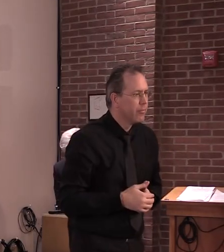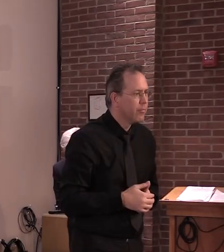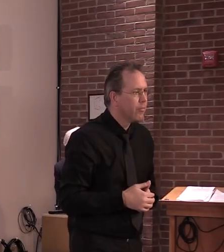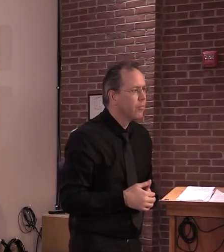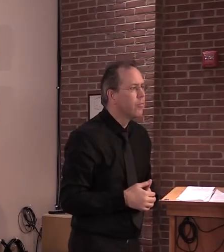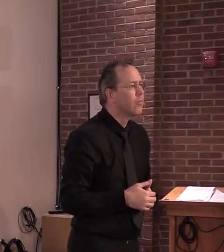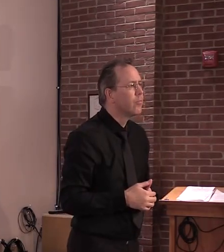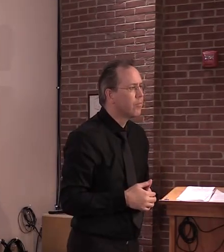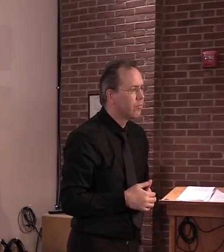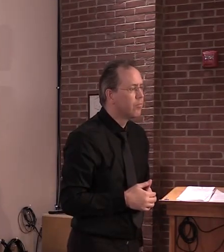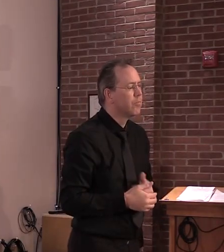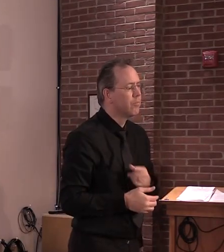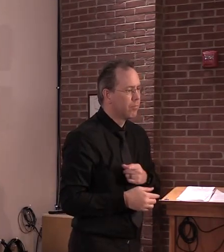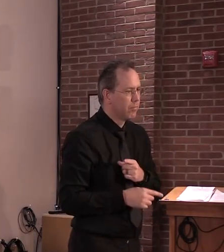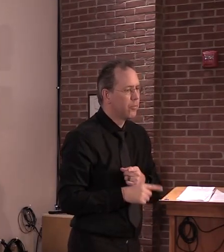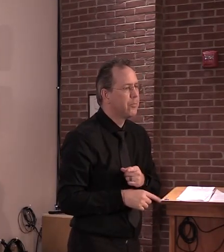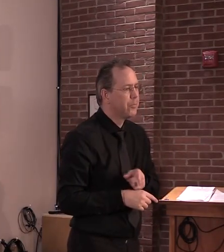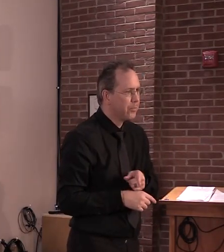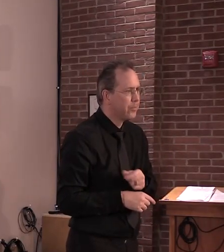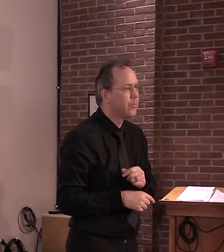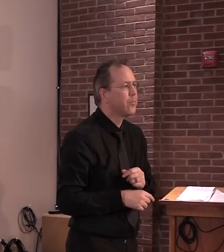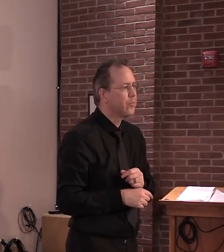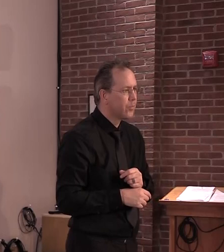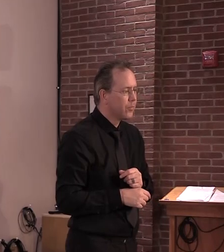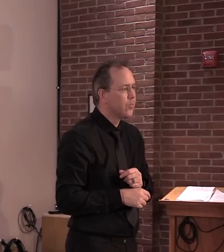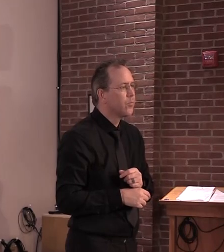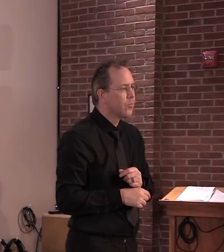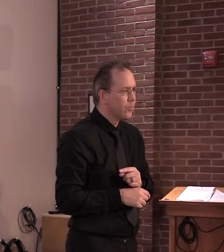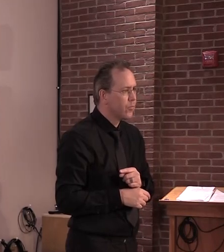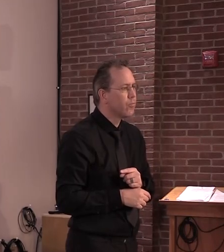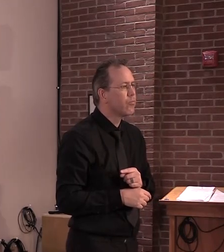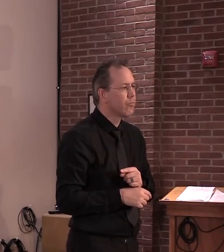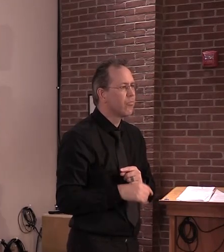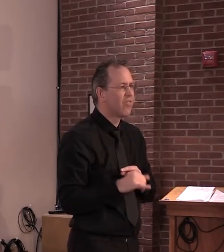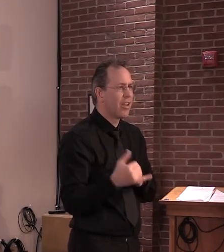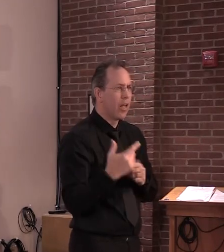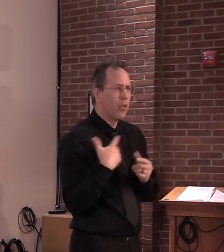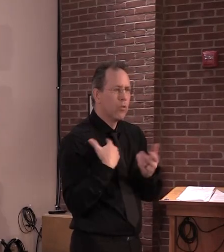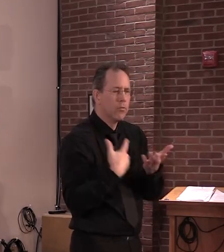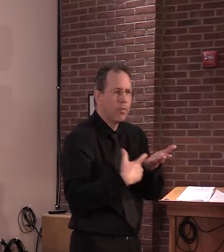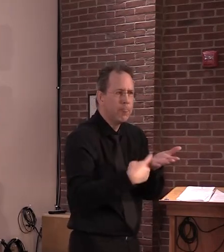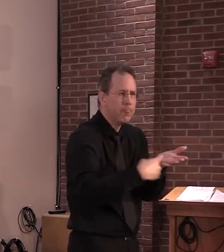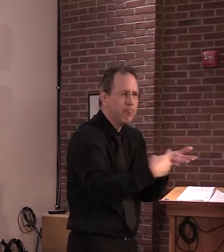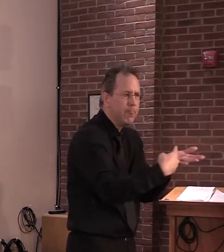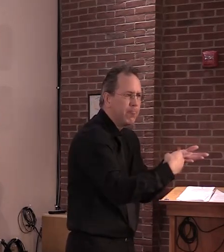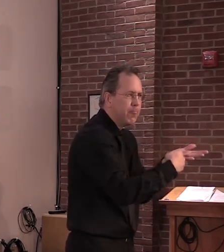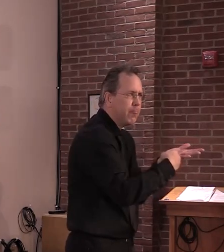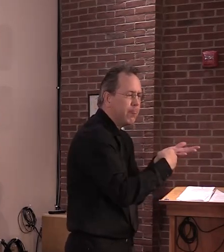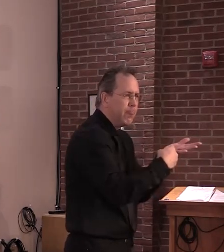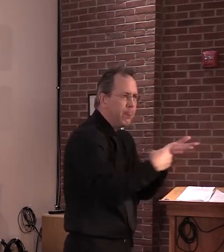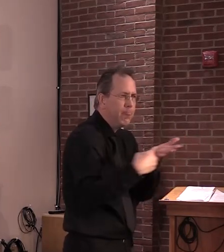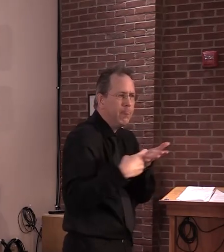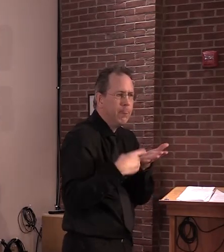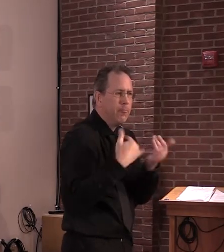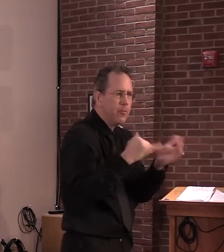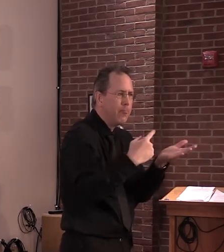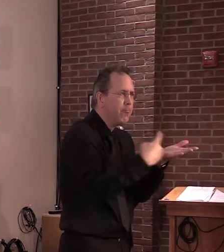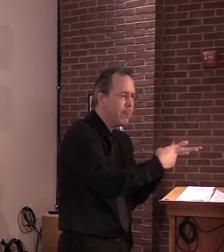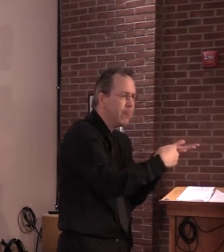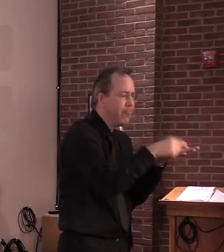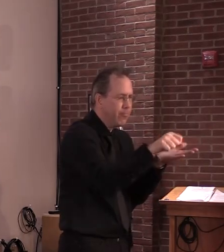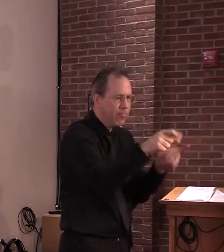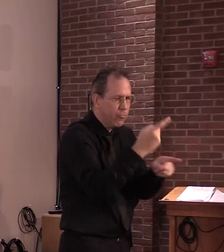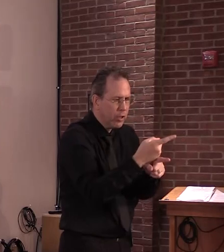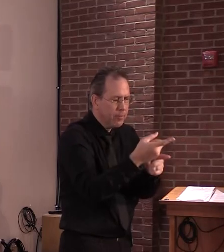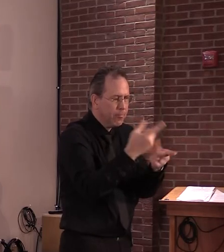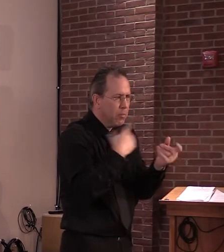and most of the industries, whether they be, uh, the dentists, as we heard earlier, or even hairdressers,